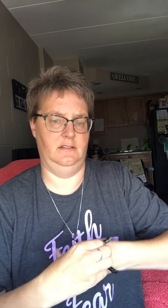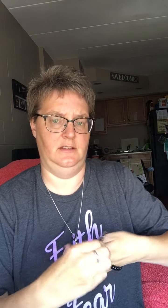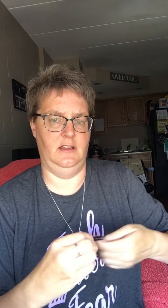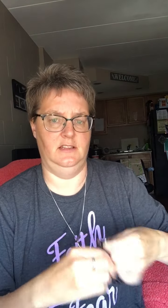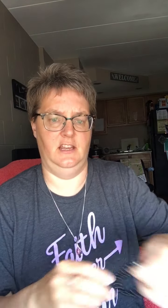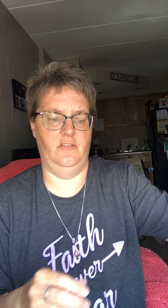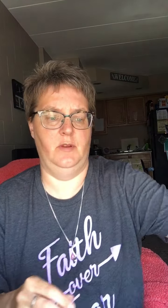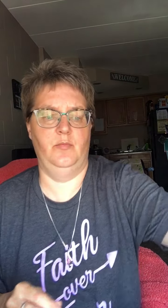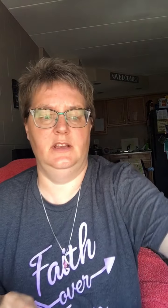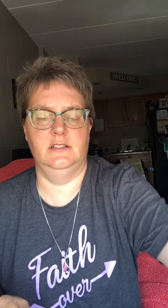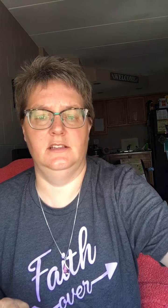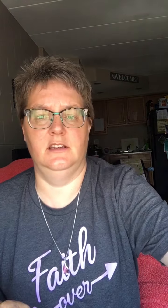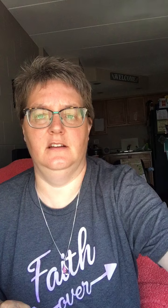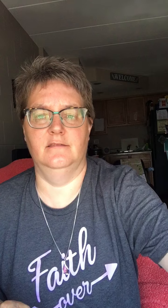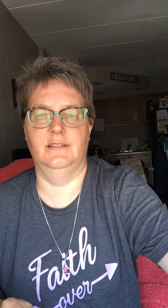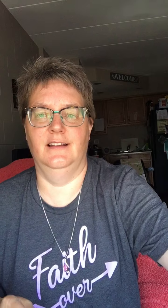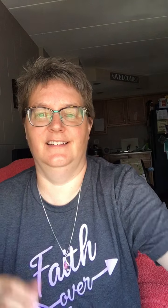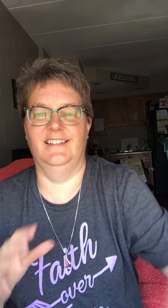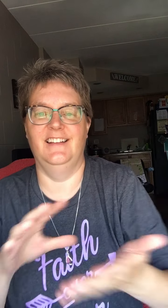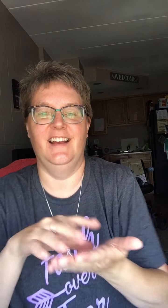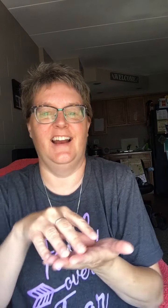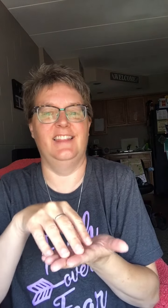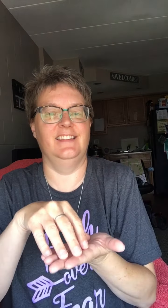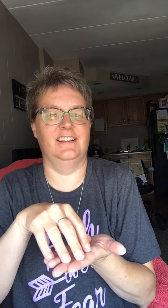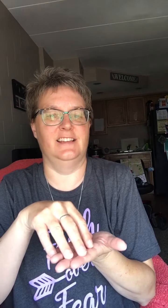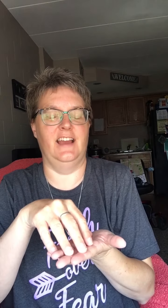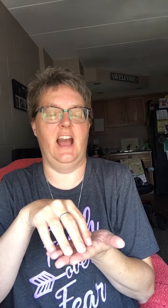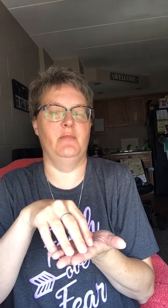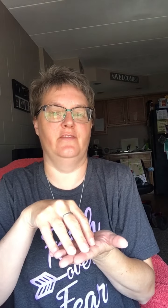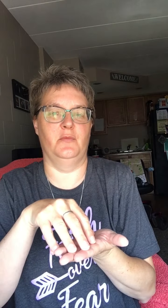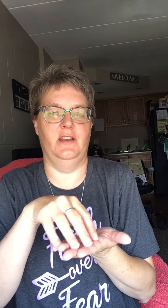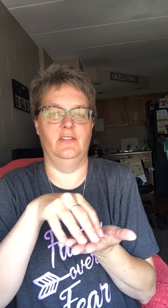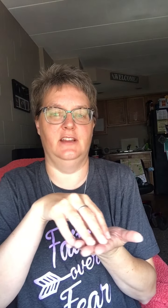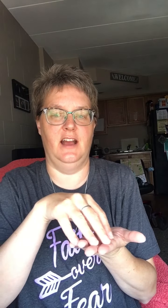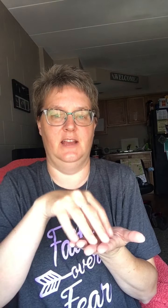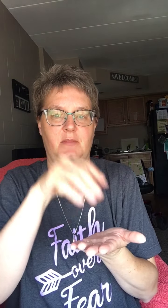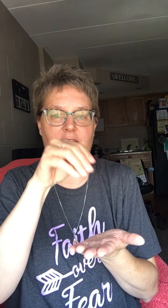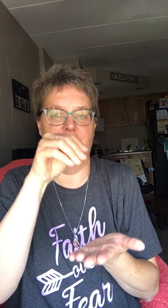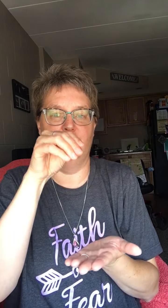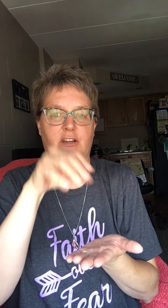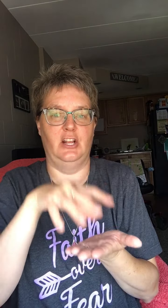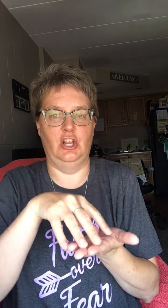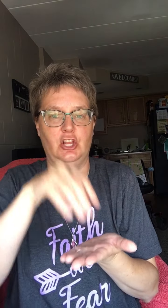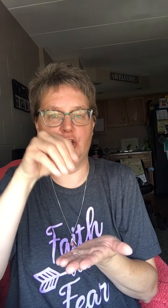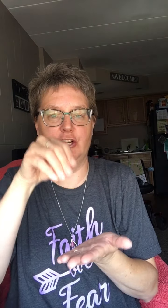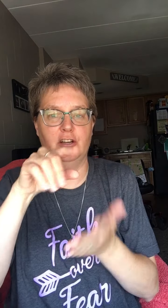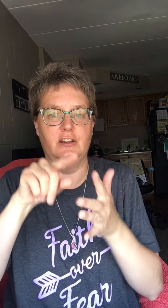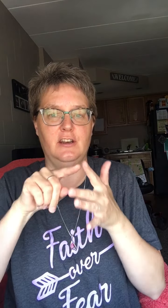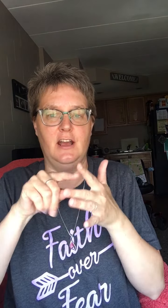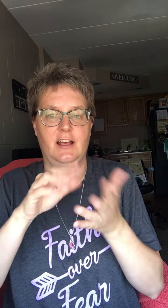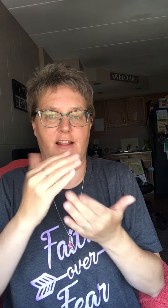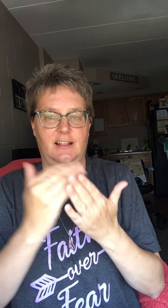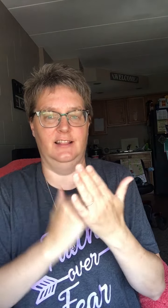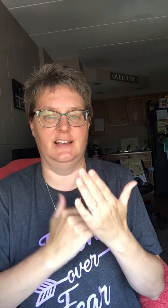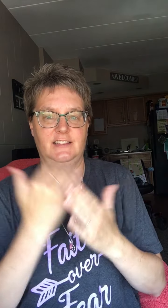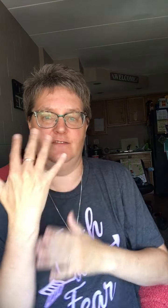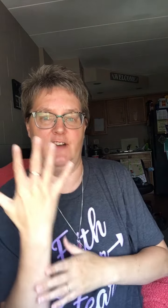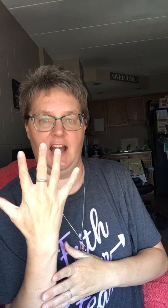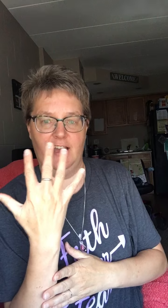Take my bracelet here. I think that's a habit for me every time. We're going to learn Lesson 5.